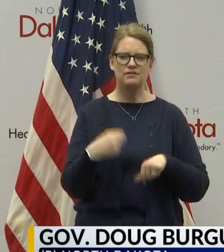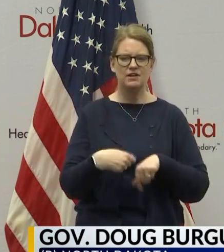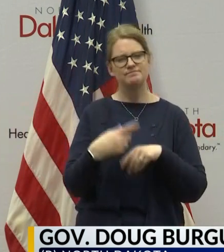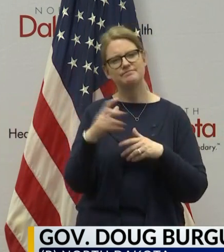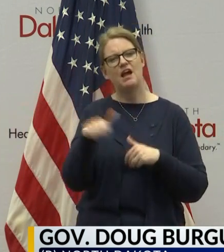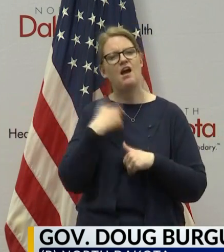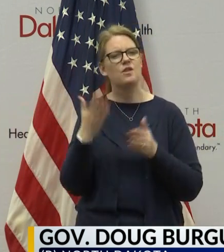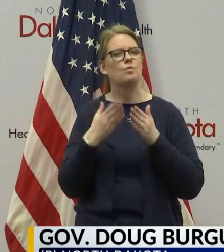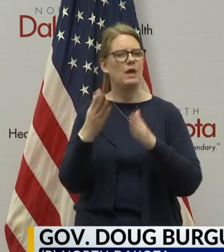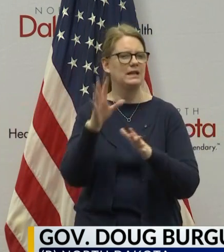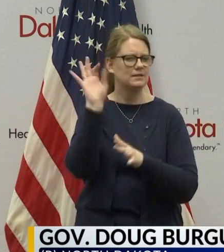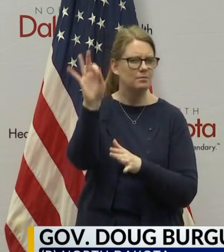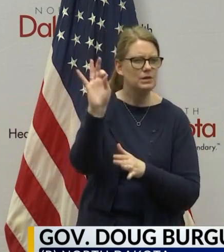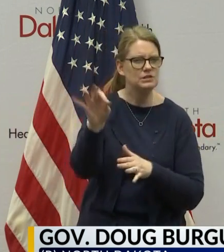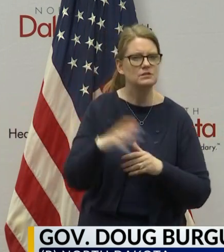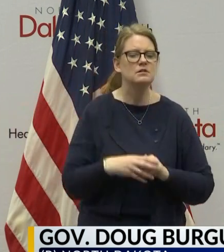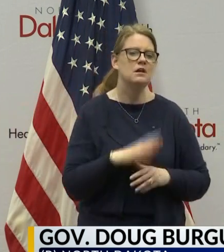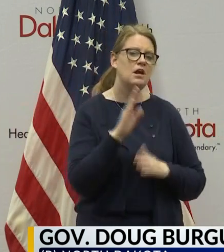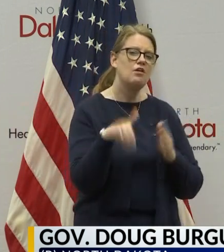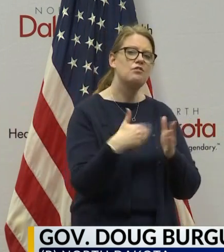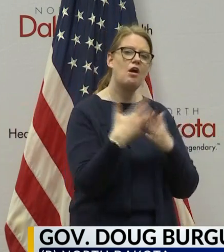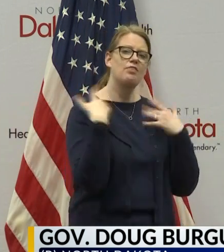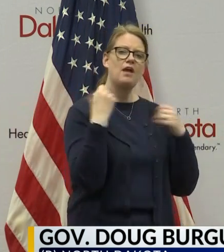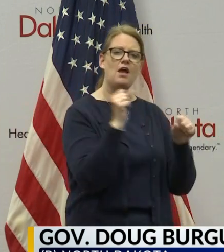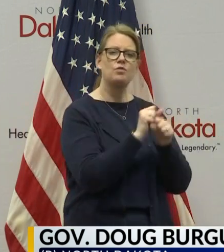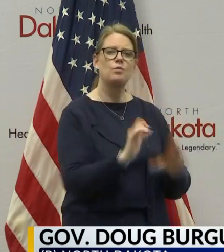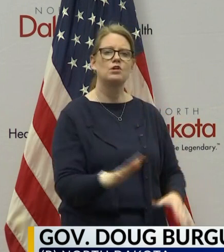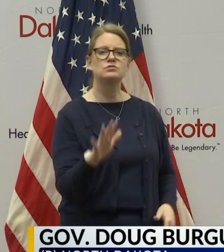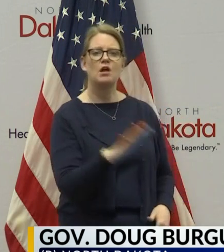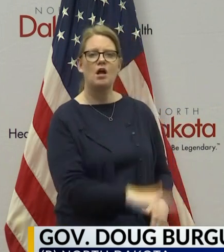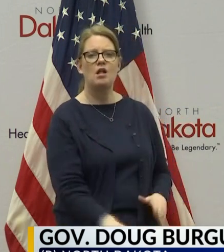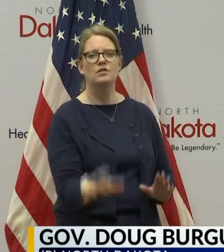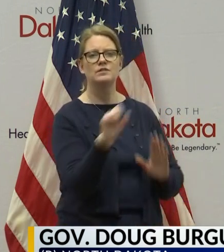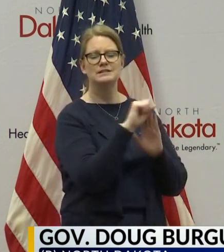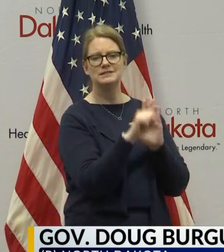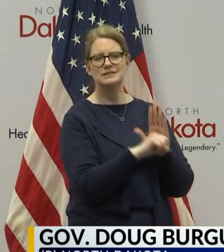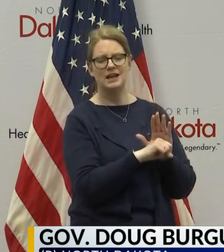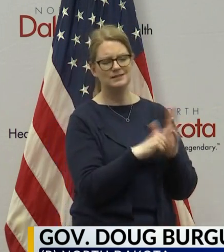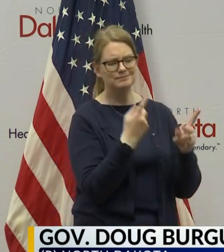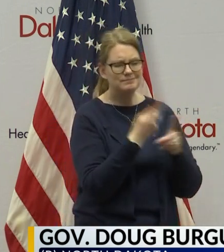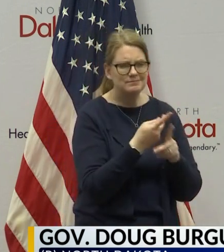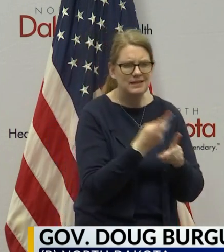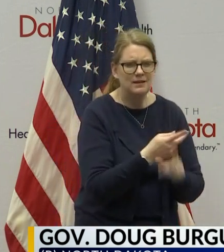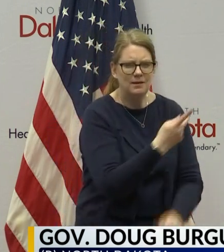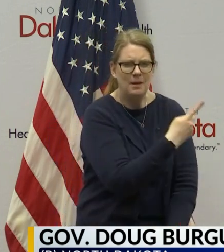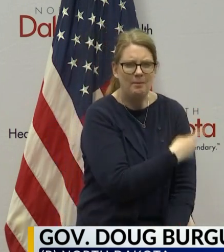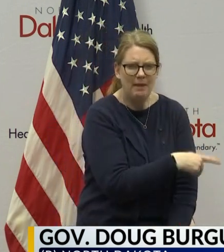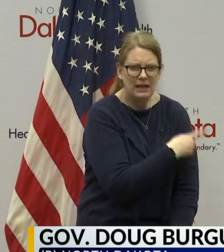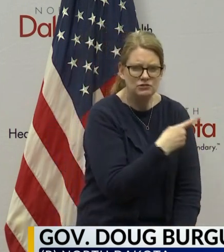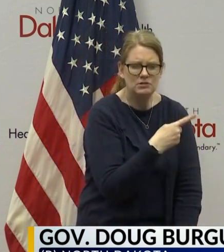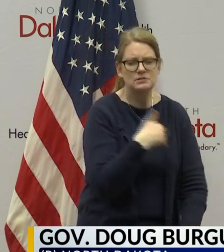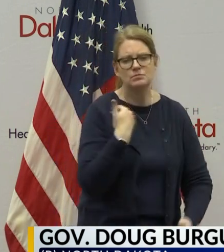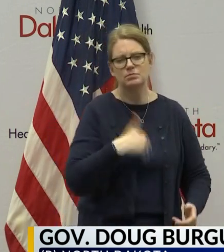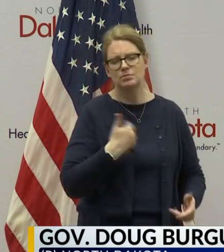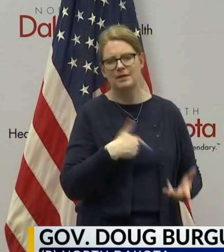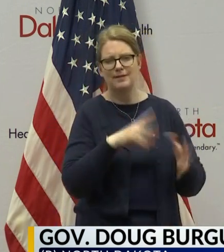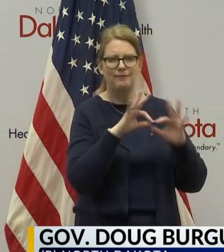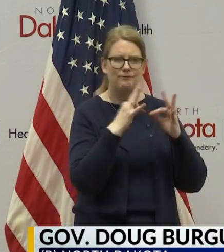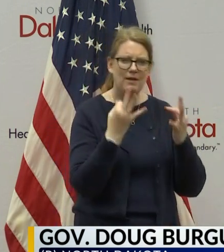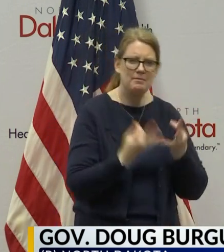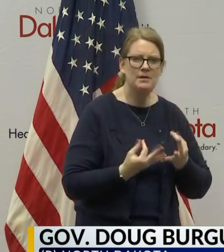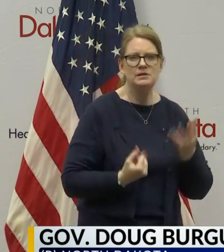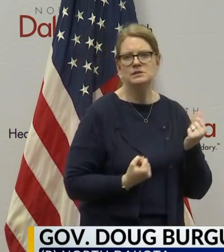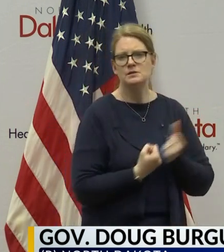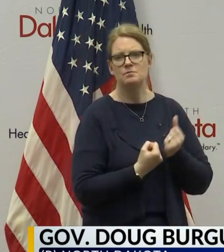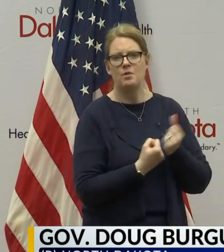And again, for all the frontline health workers around the state that are taking care of patients, for all the folks and family members that are